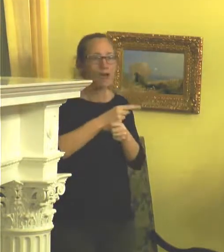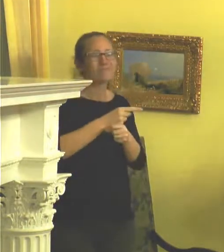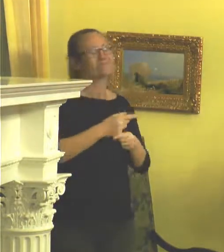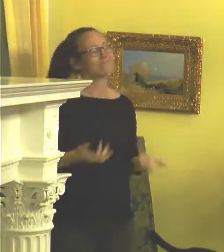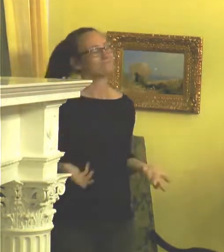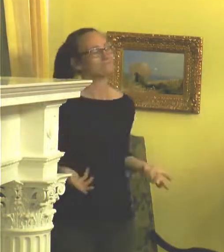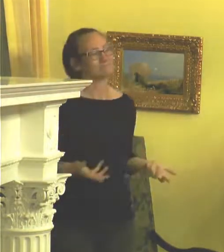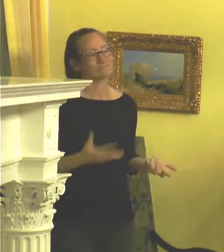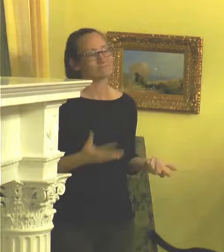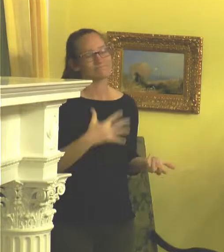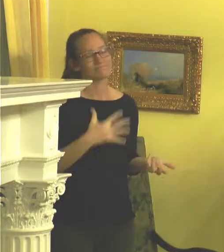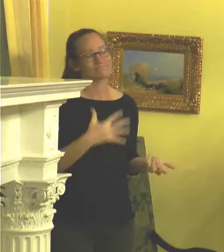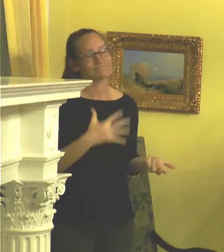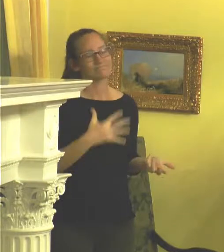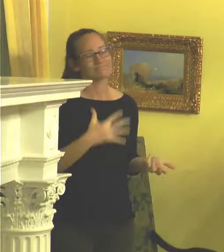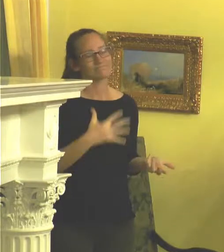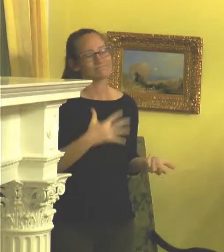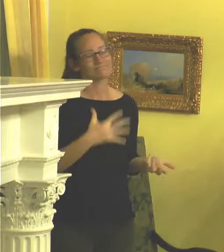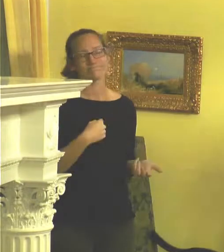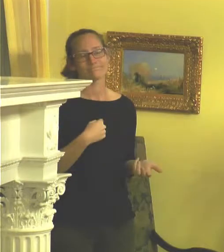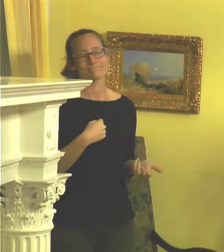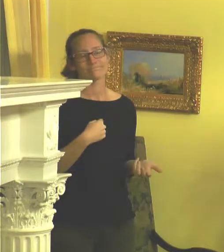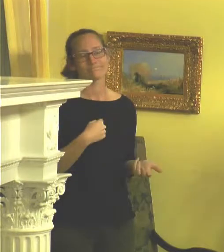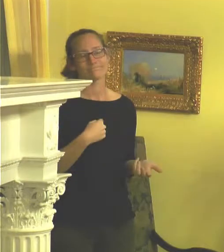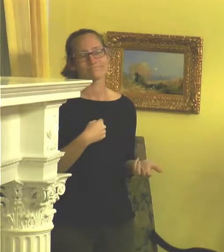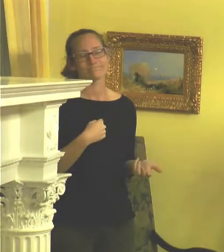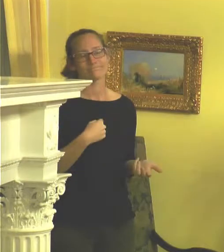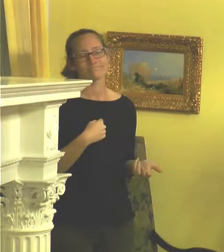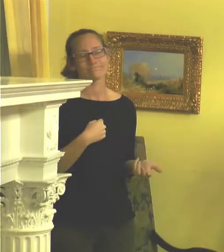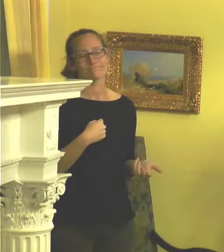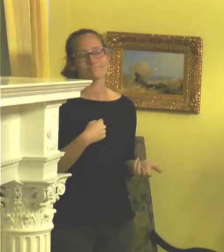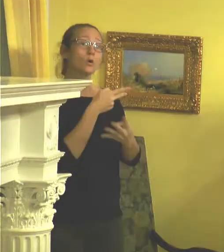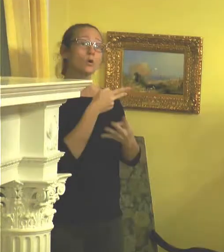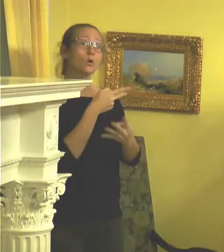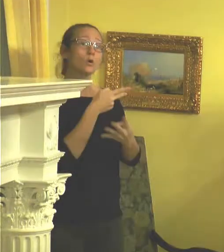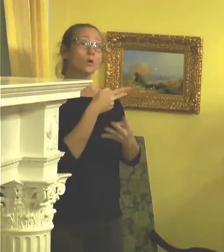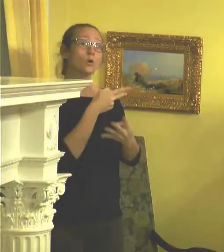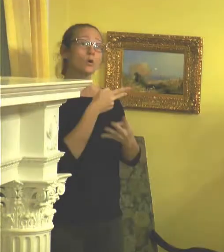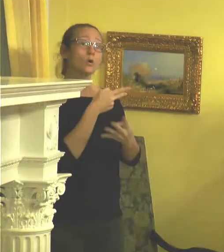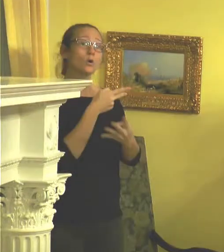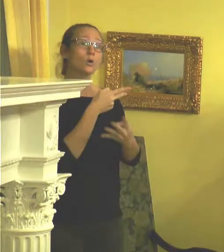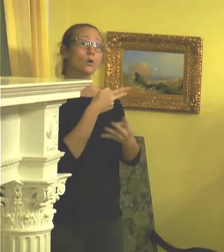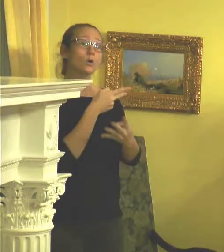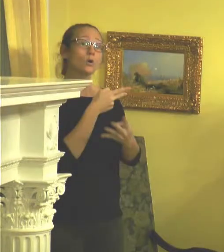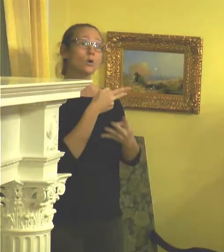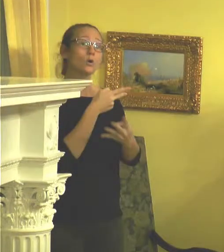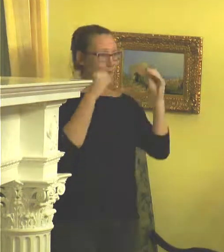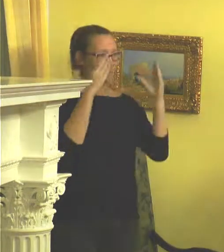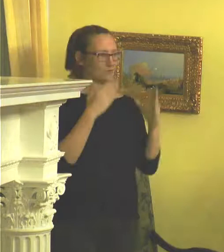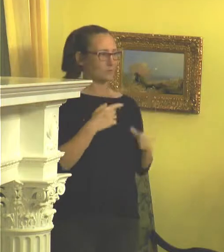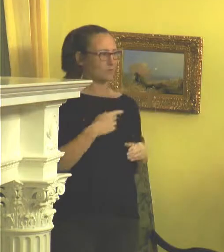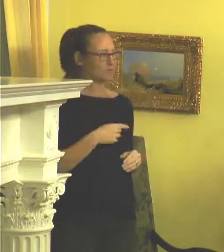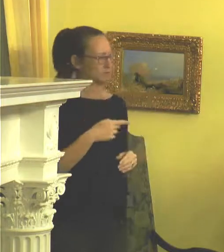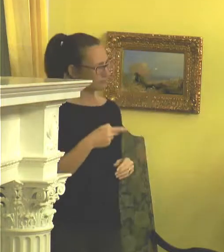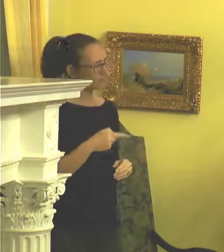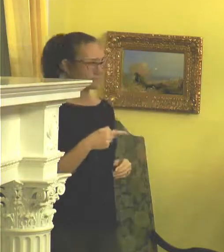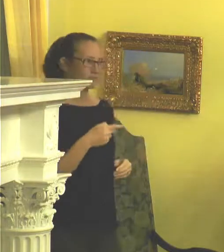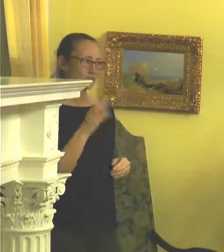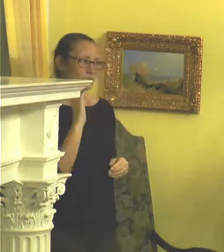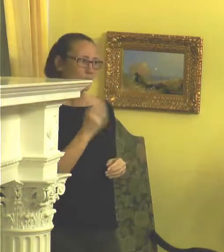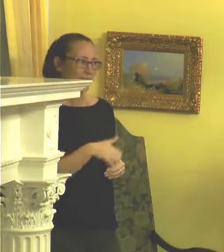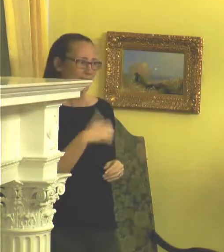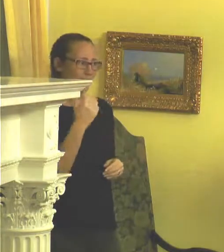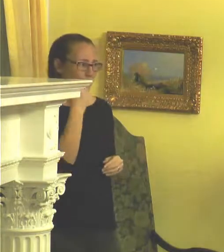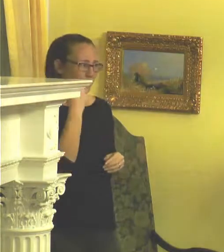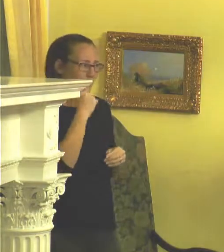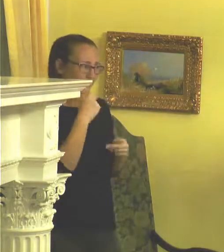like that doesn't appeal to me. So in grad school, I struggled to the point where one of my professors was like, look, you're going to be out of here if you don't